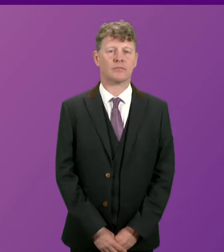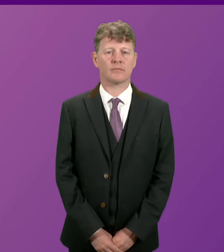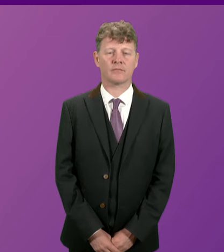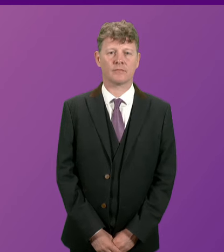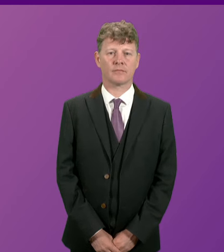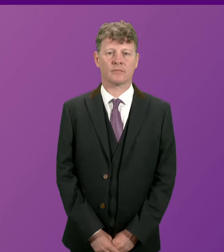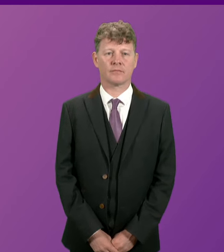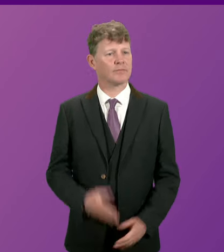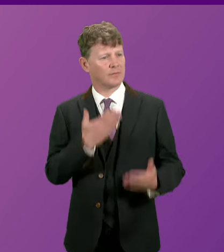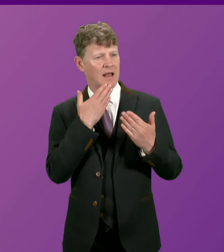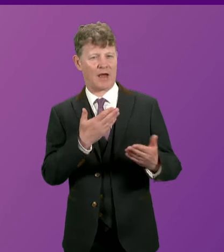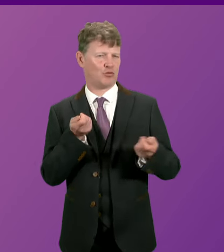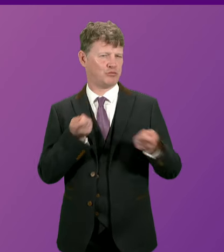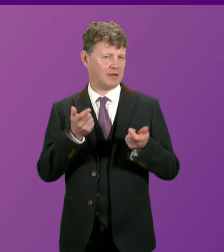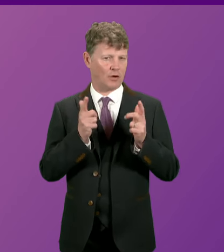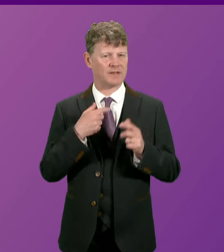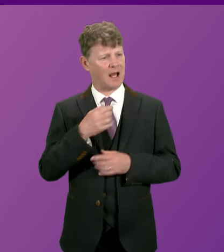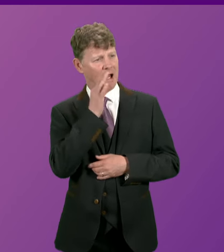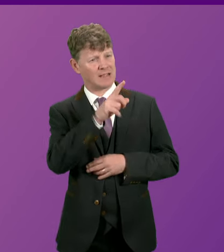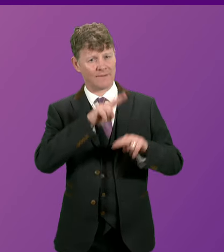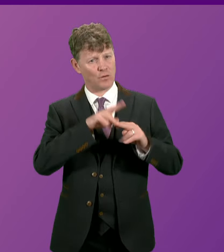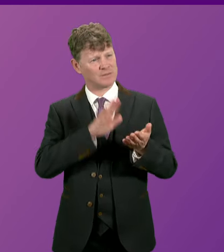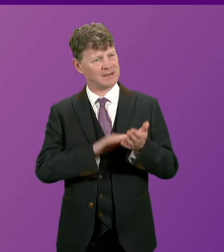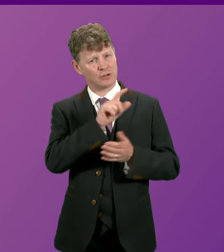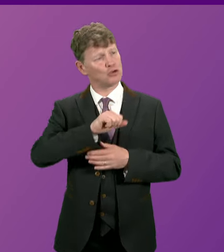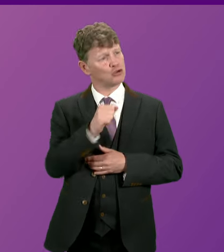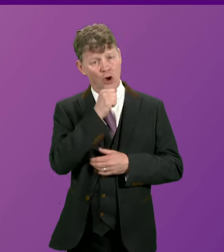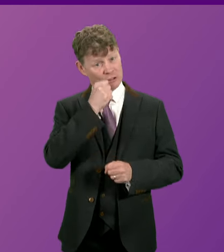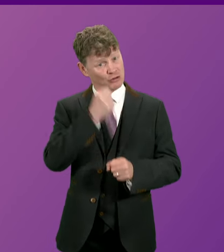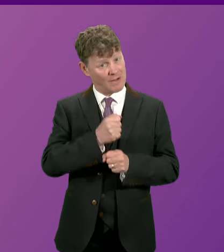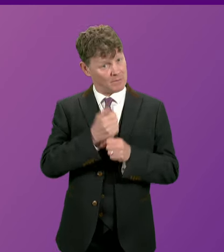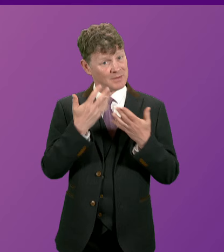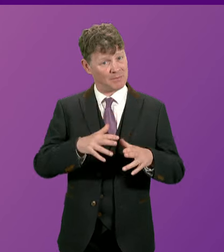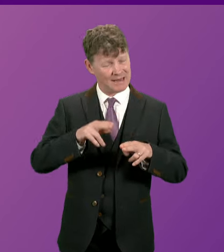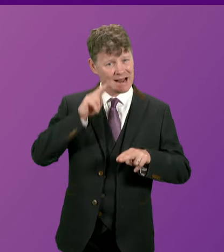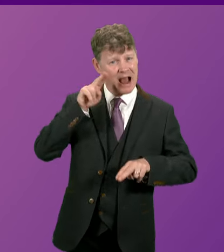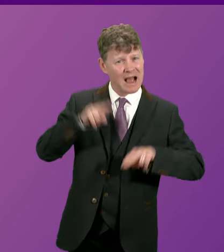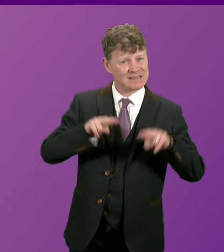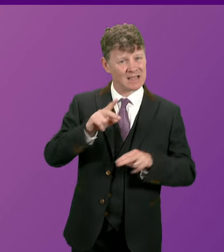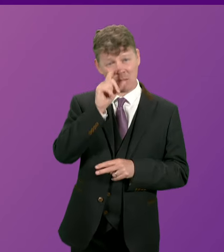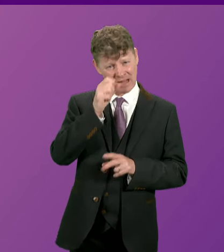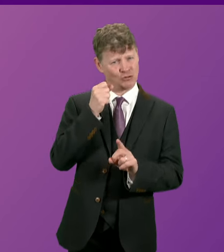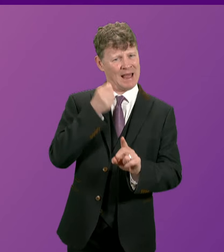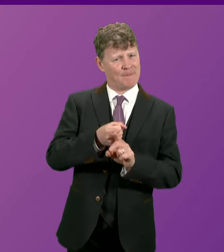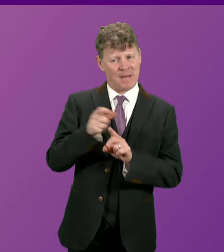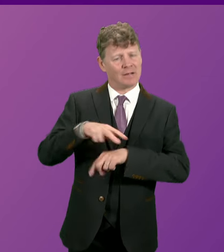Officer. To ask the First Minister what assessment the Scottish Government has made of the potential impact on Police Scotland and devolved